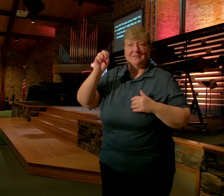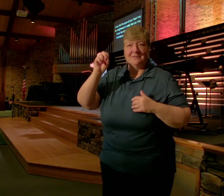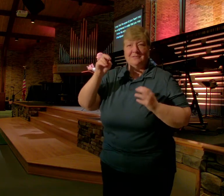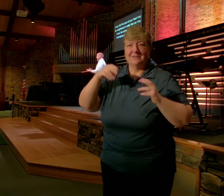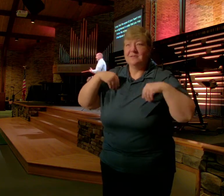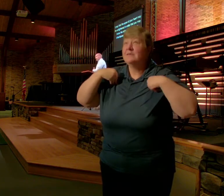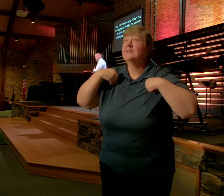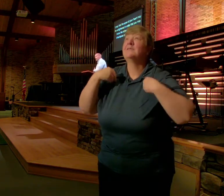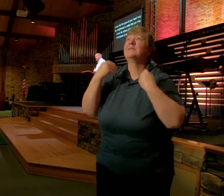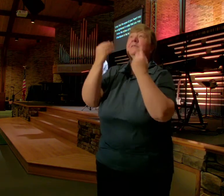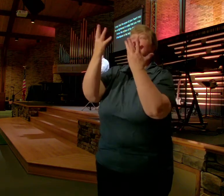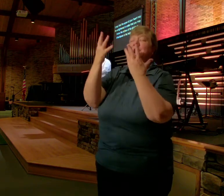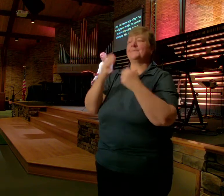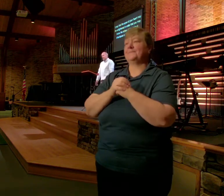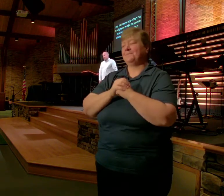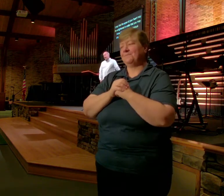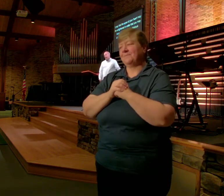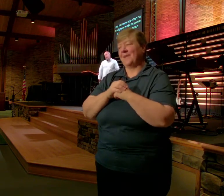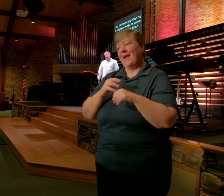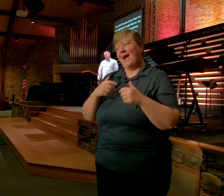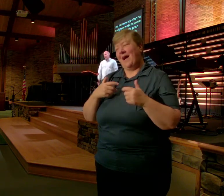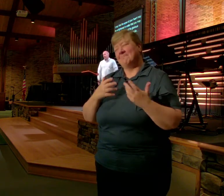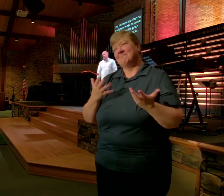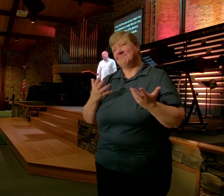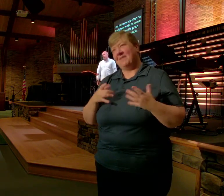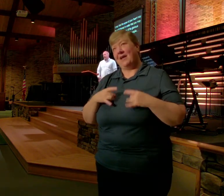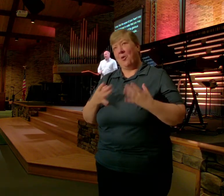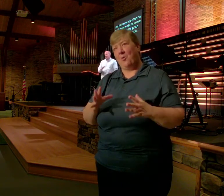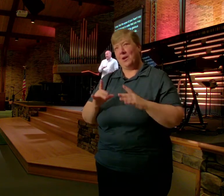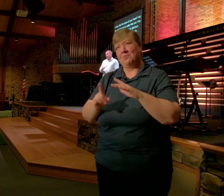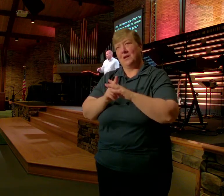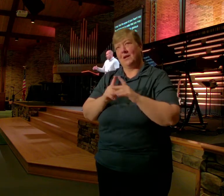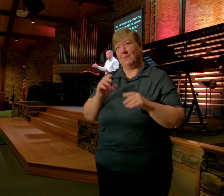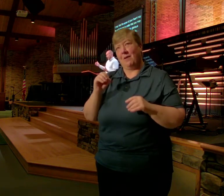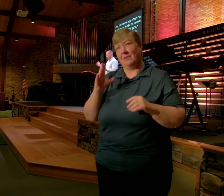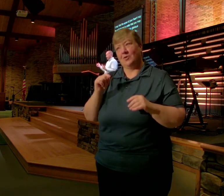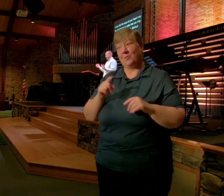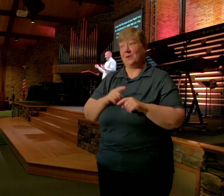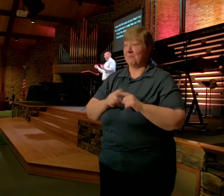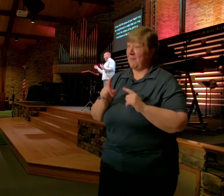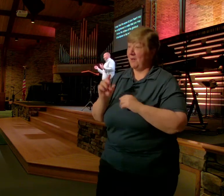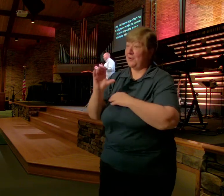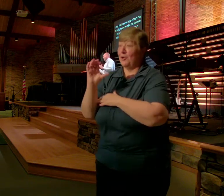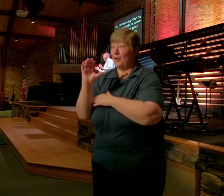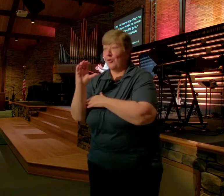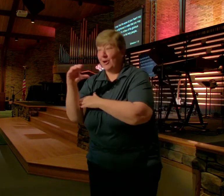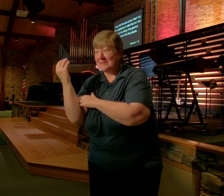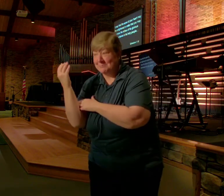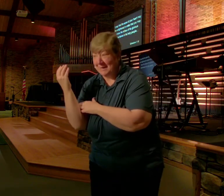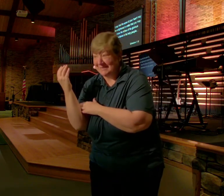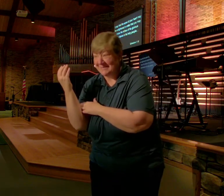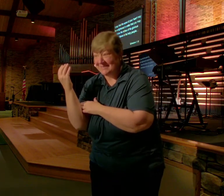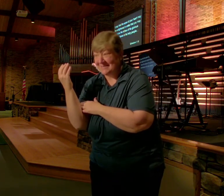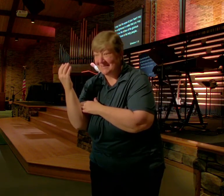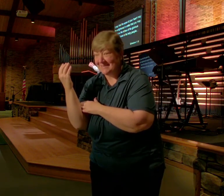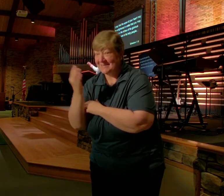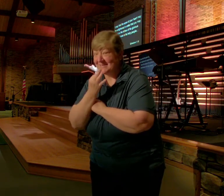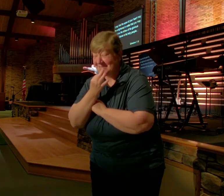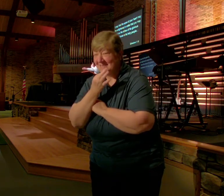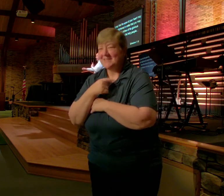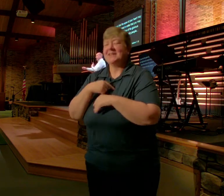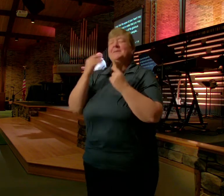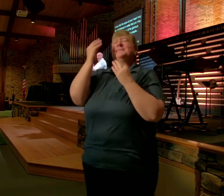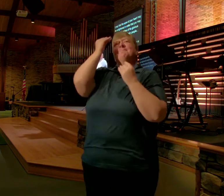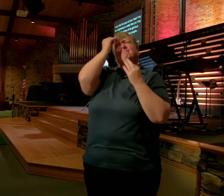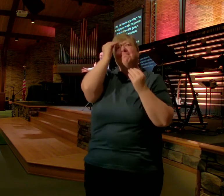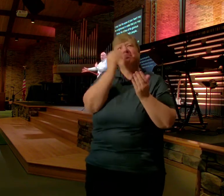I hate To bring This up Because it's Just the Beginning Of october But Christmas Is coming And that Means you Start thinking About you're Going to Buy